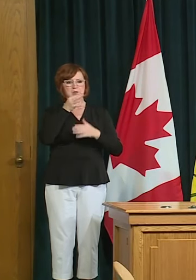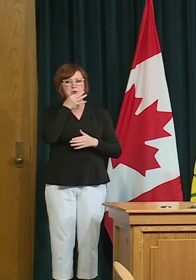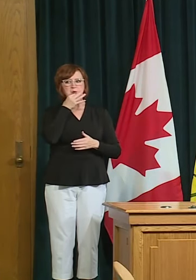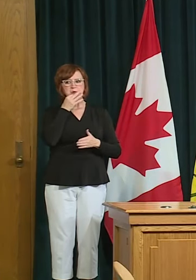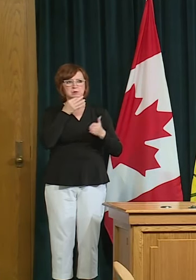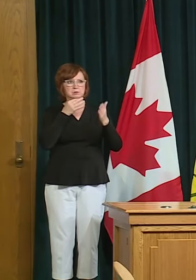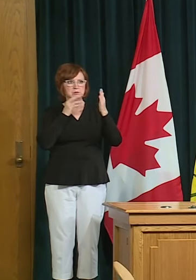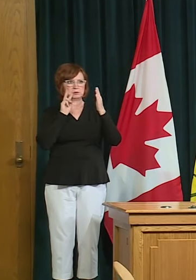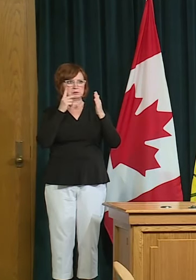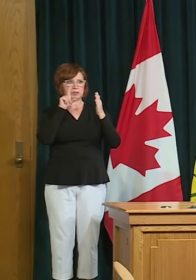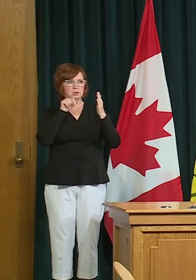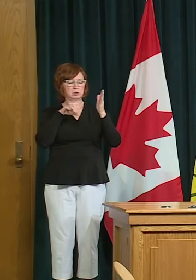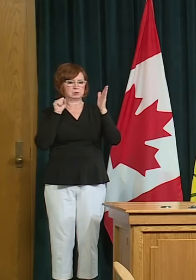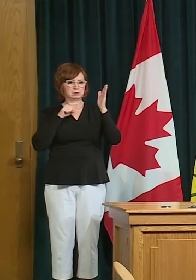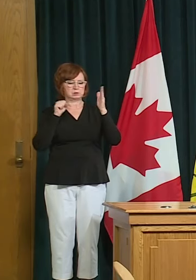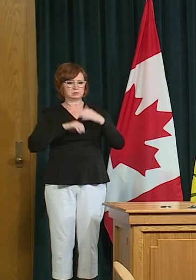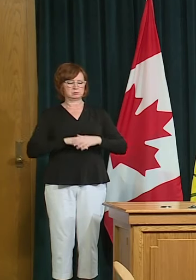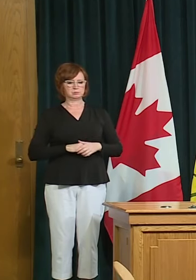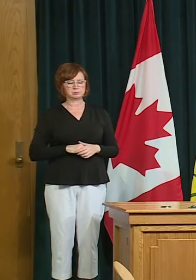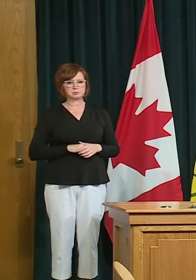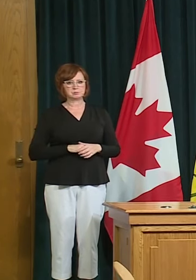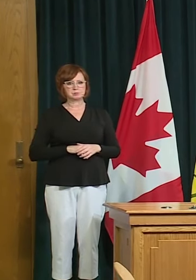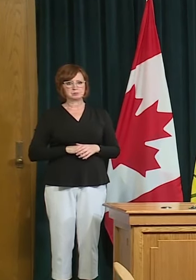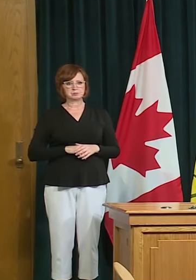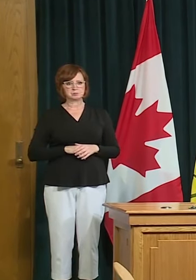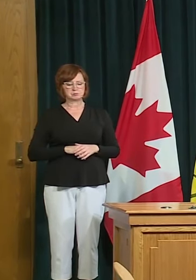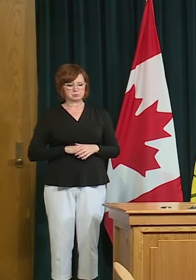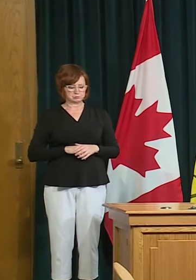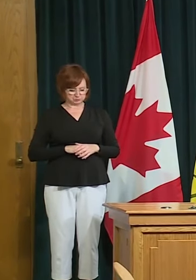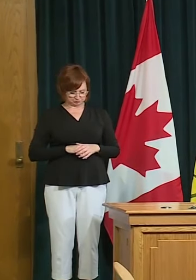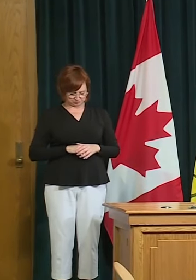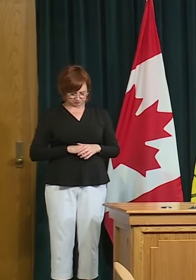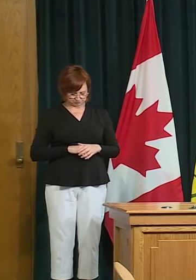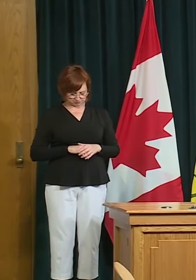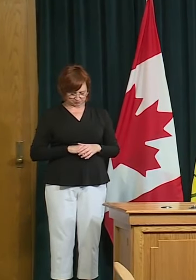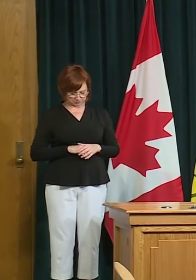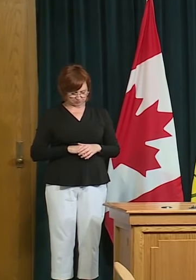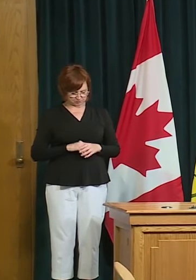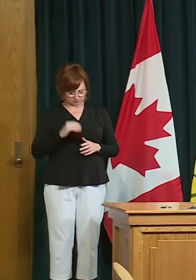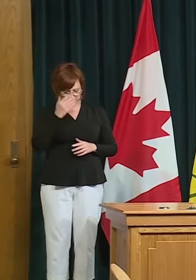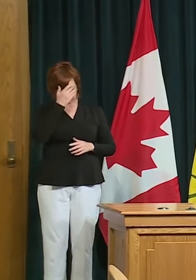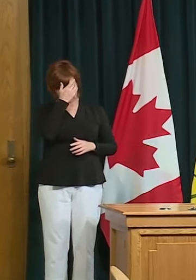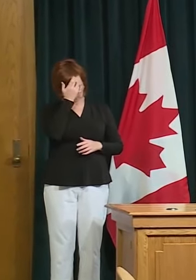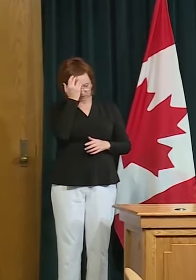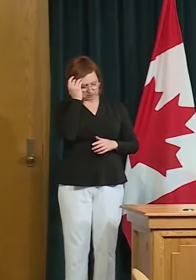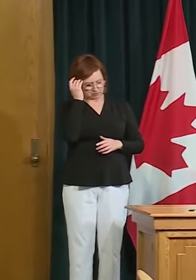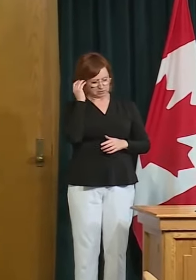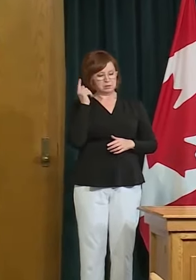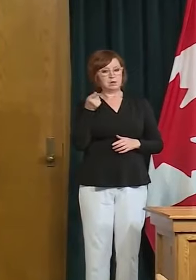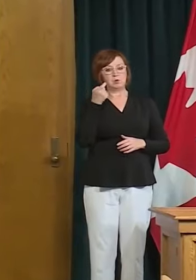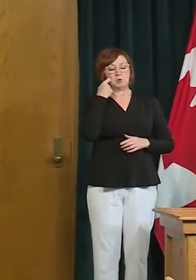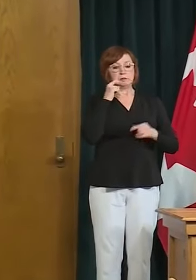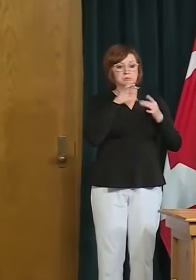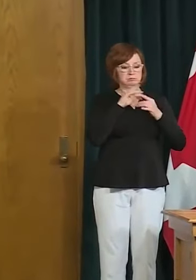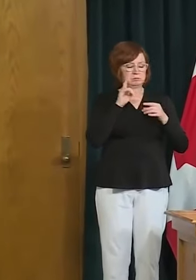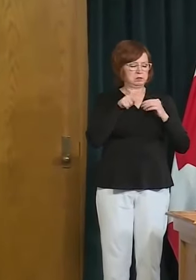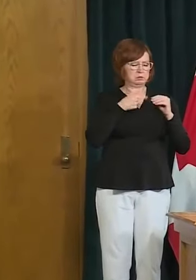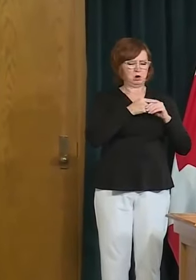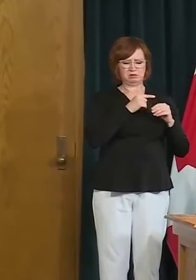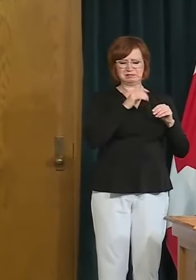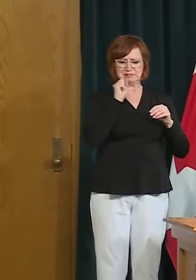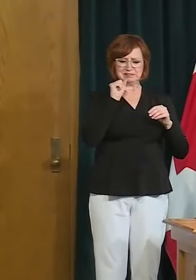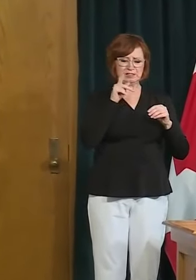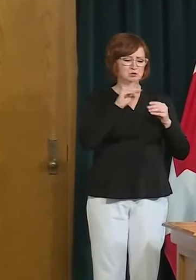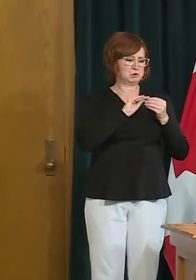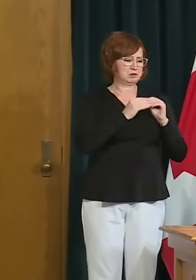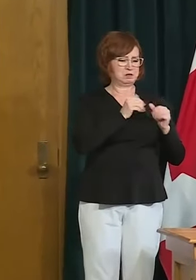yeah um premier you've touched pretty heavily on the successes that saskatchewan has seen and that you want to get the province back open there's no better time to